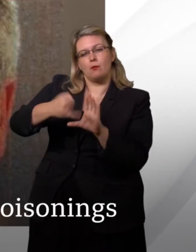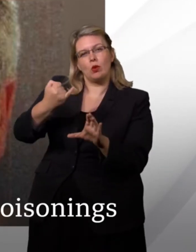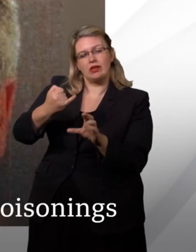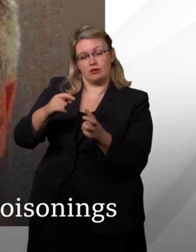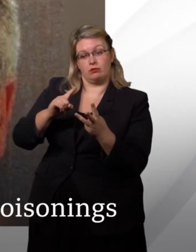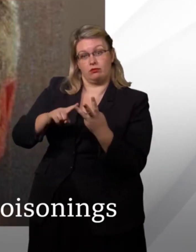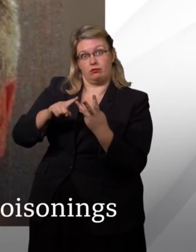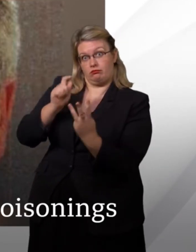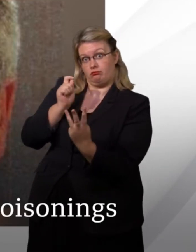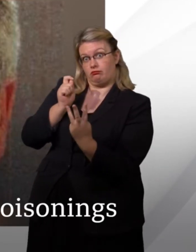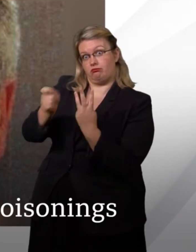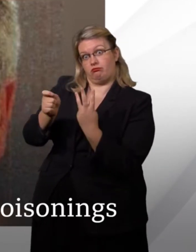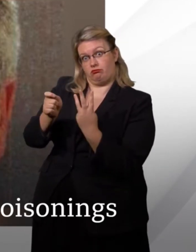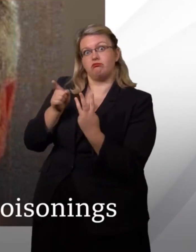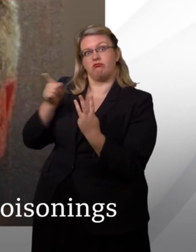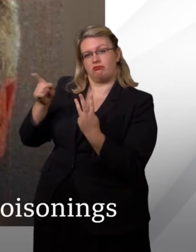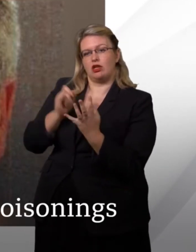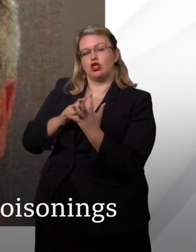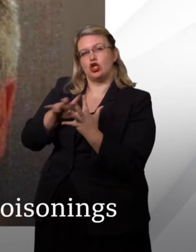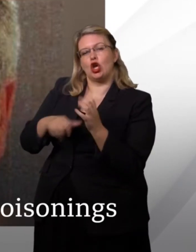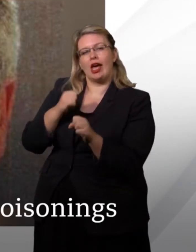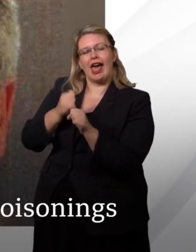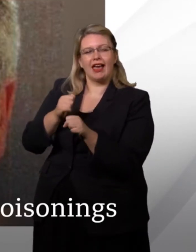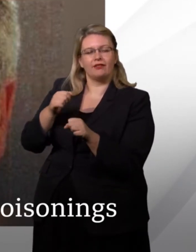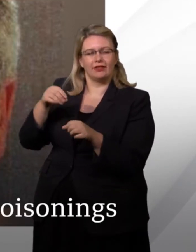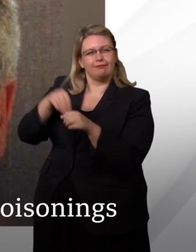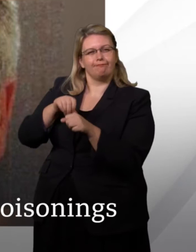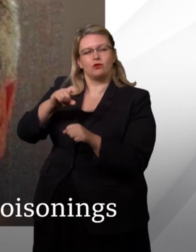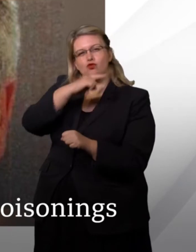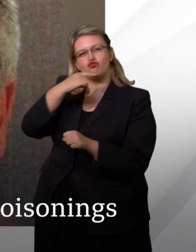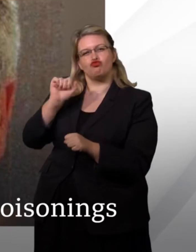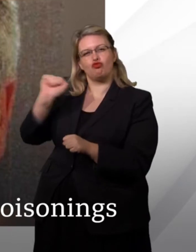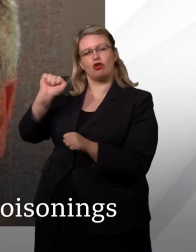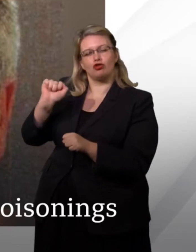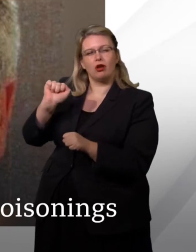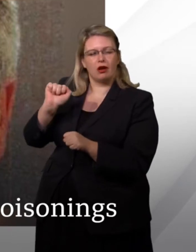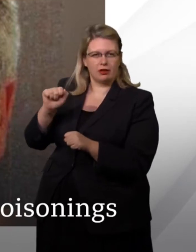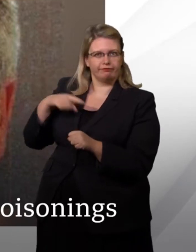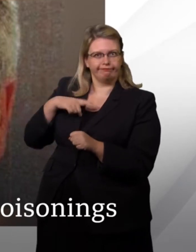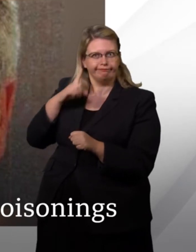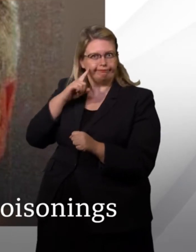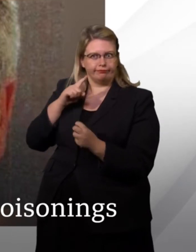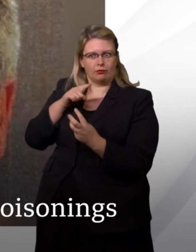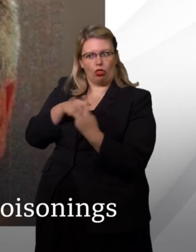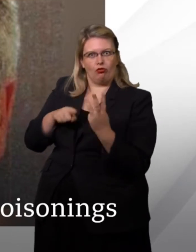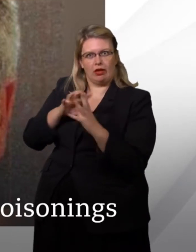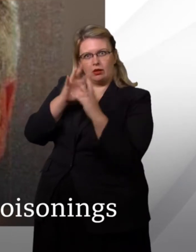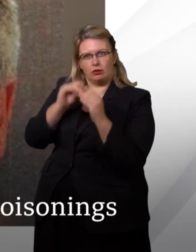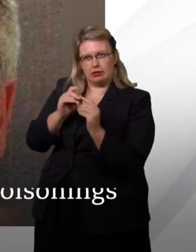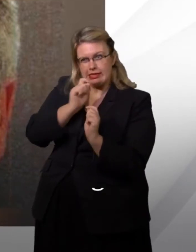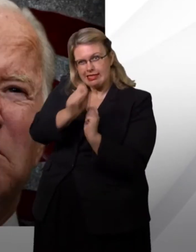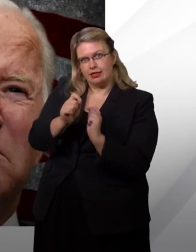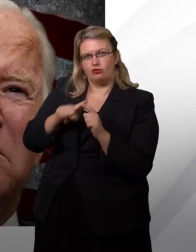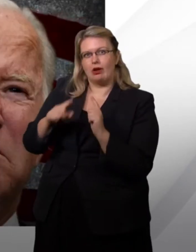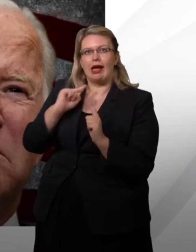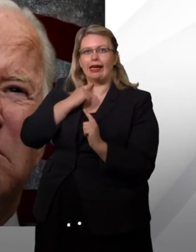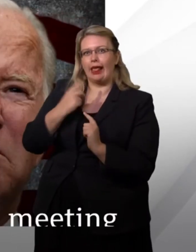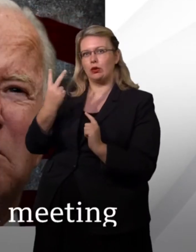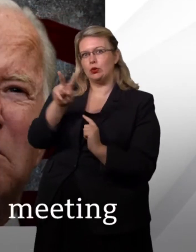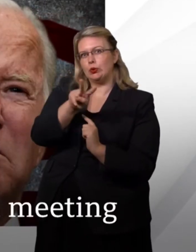say Denis Sergeyev was part of the Russian intelligence hit squad that tried to kill Sergei Skripal and his daughter.